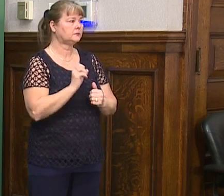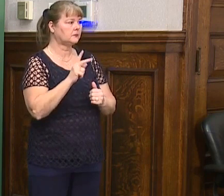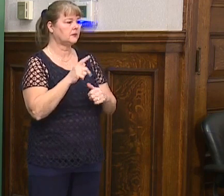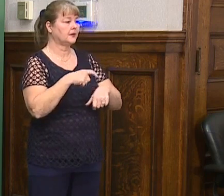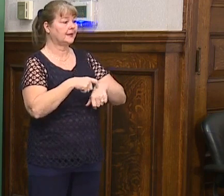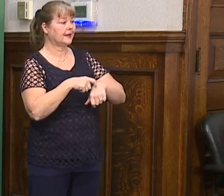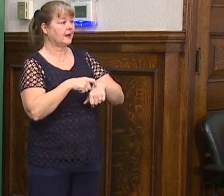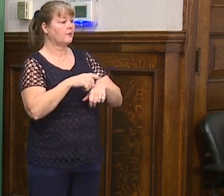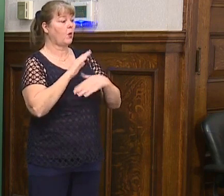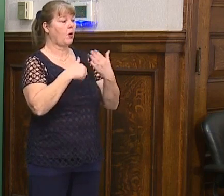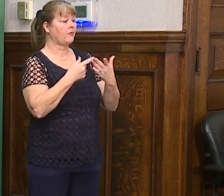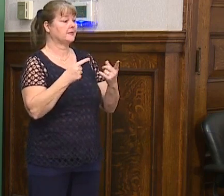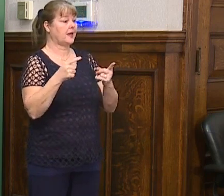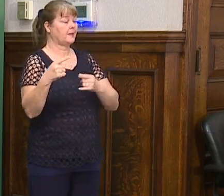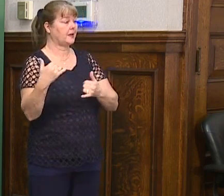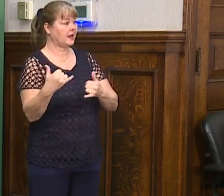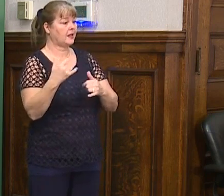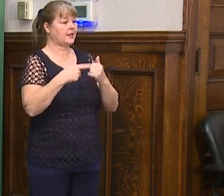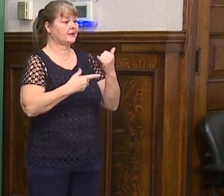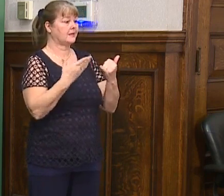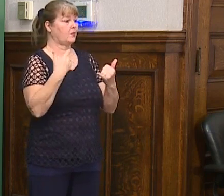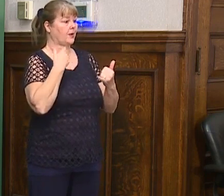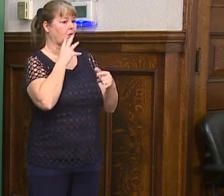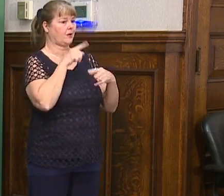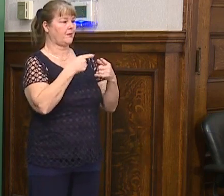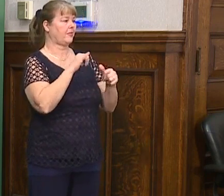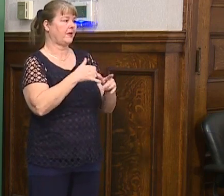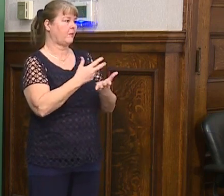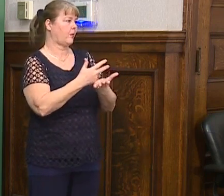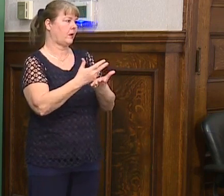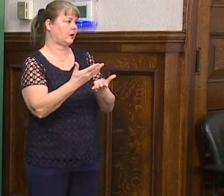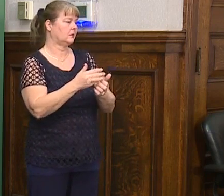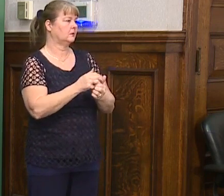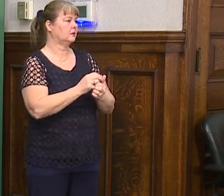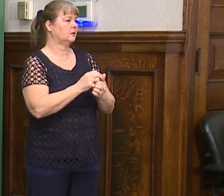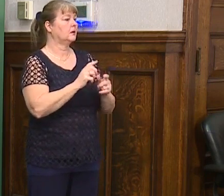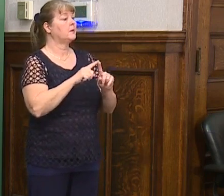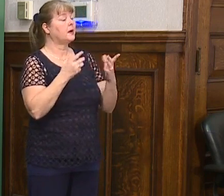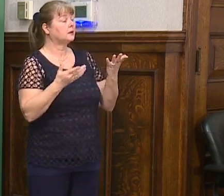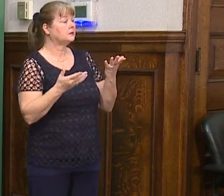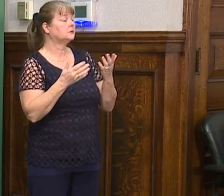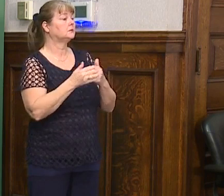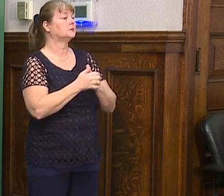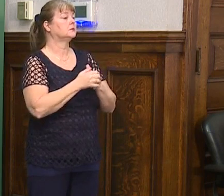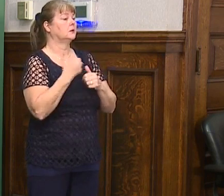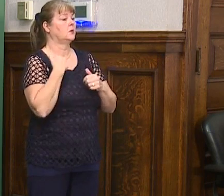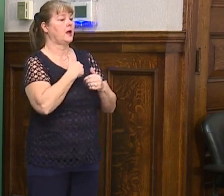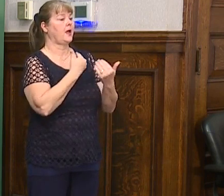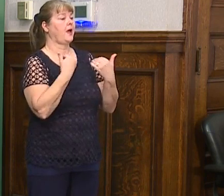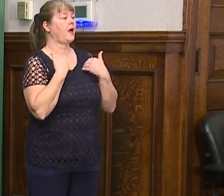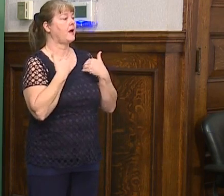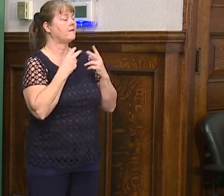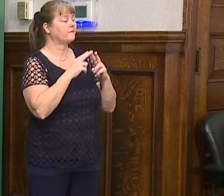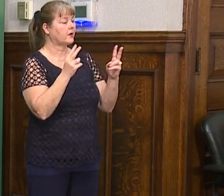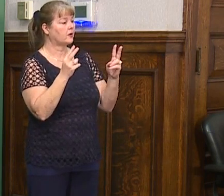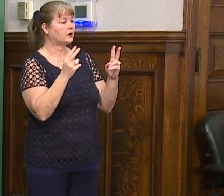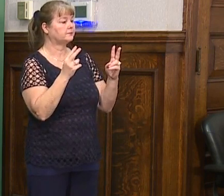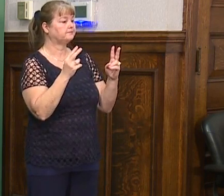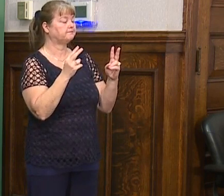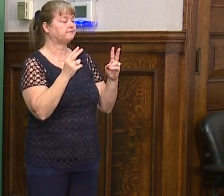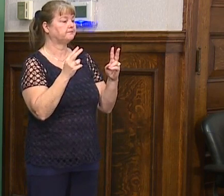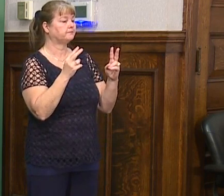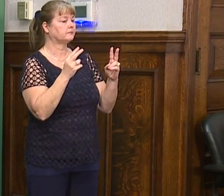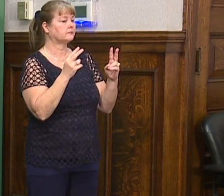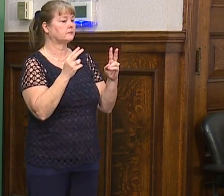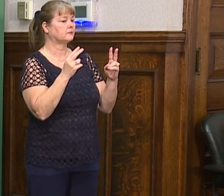you know, at the time of all of this going on, the last thing we need to be talking about, uh, is this. But on the other end of it, um, we have a very, um,